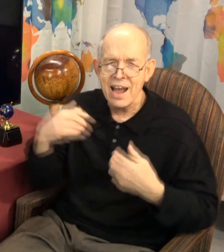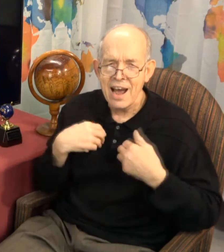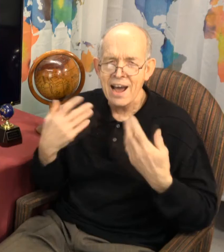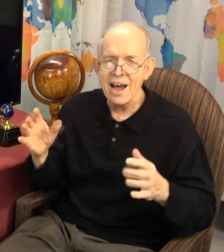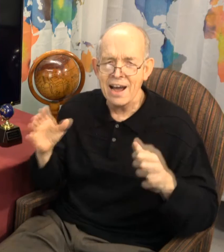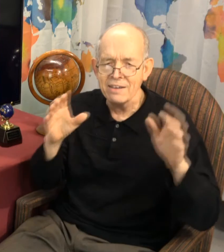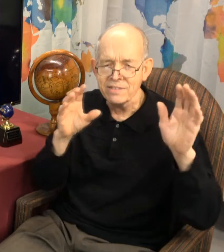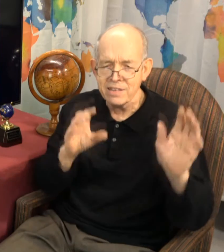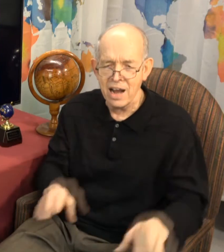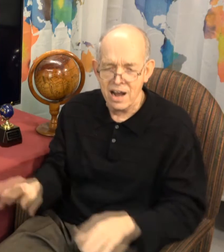have done.